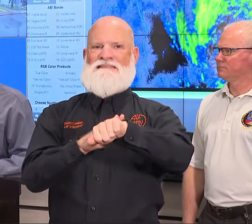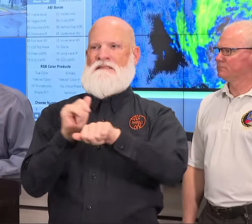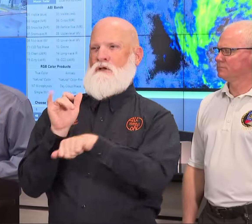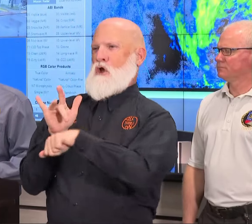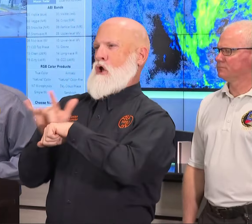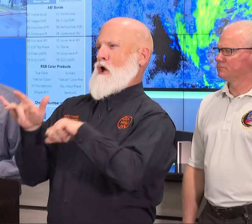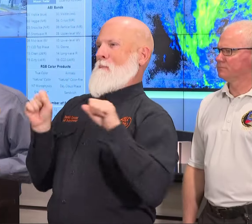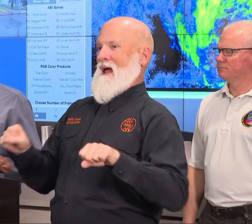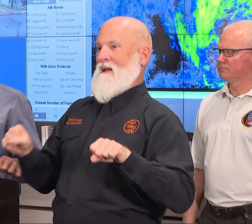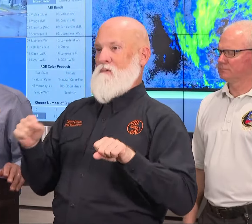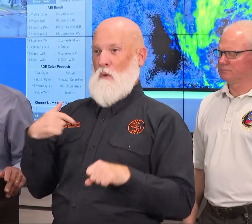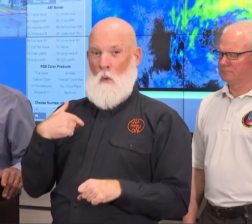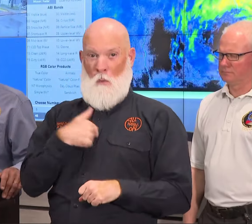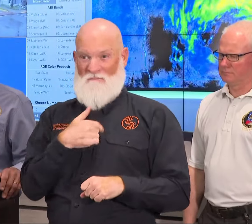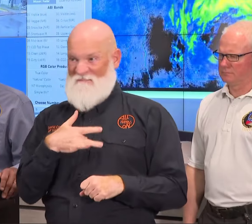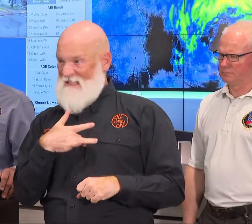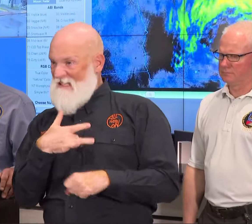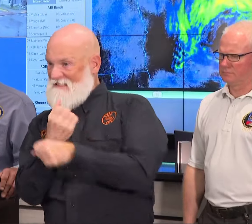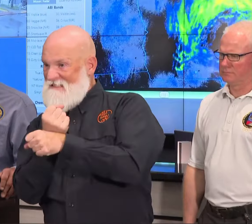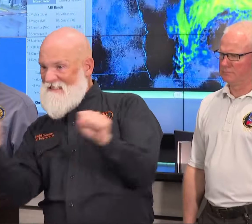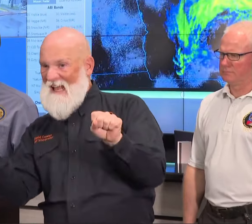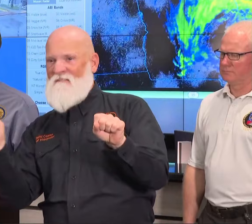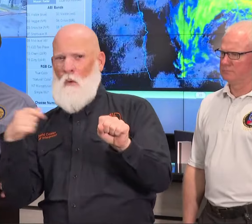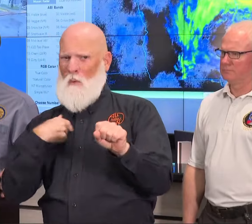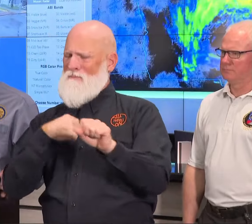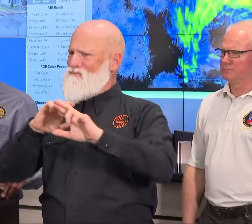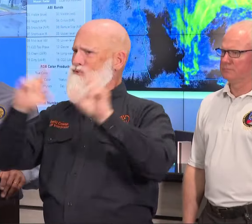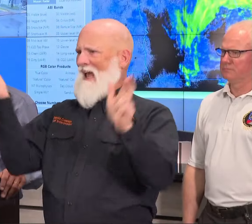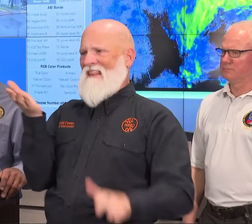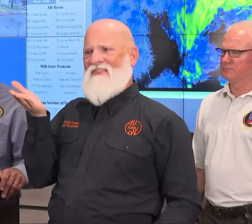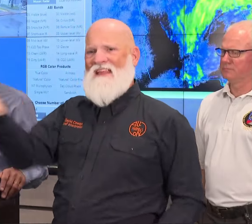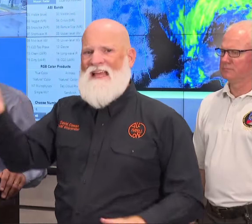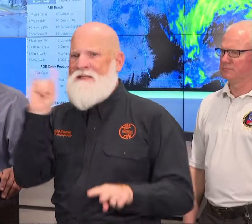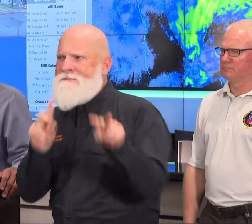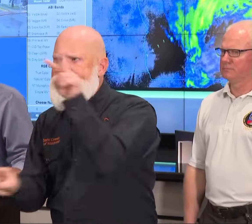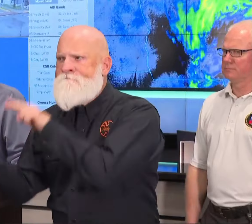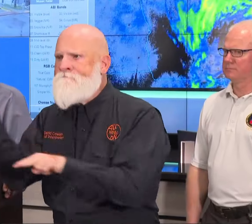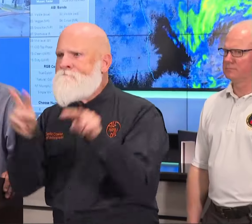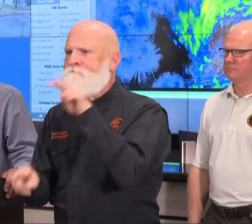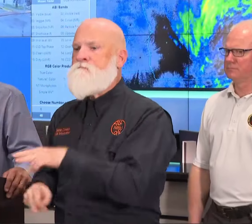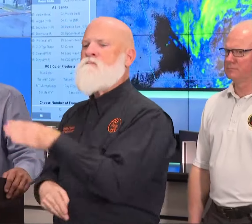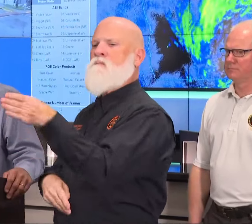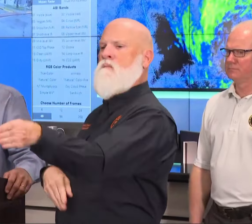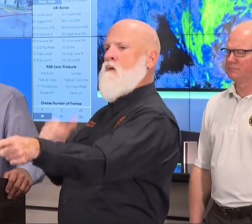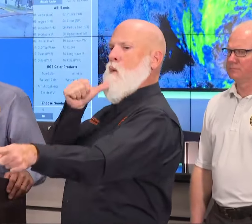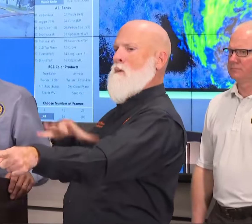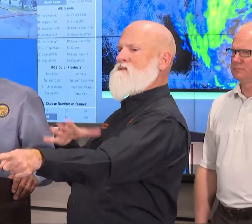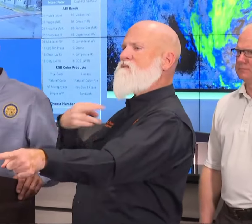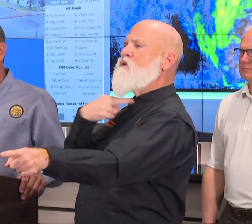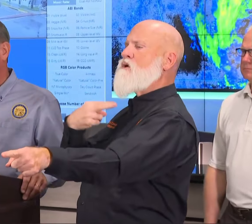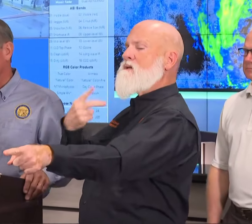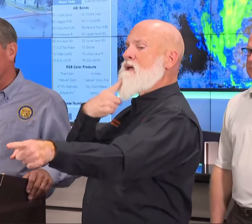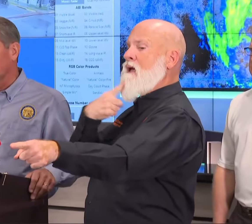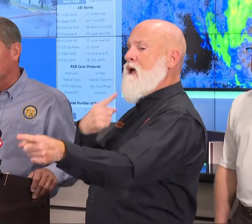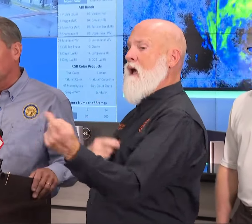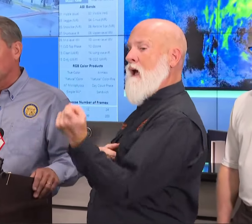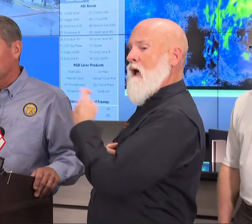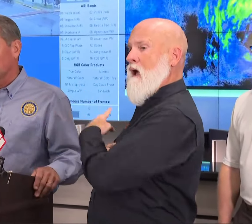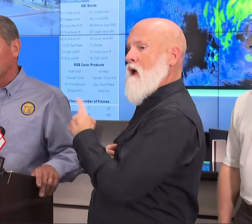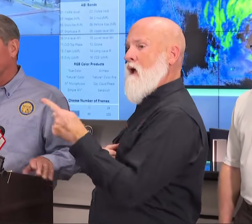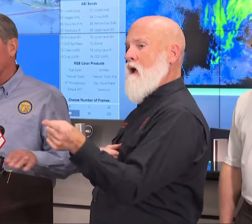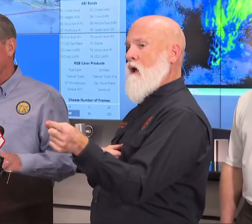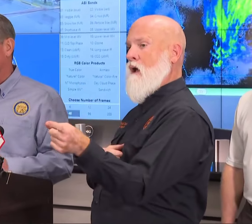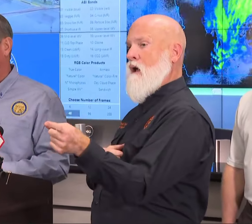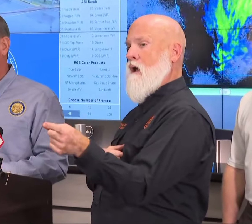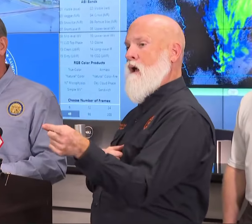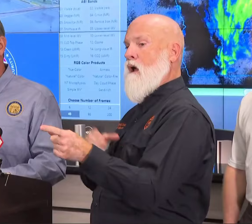have people on the ground doing that work. Governor, you mentioned some of crops that you're monitoring. Do you have any sense for potential losses at this